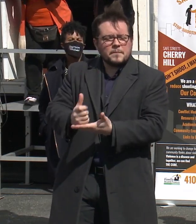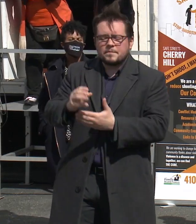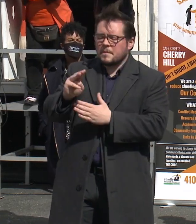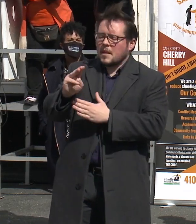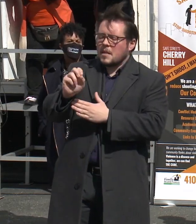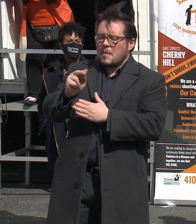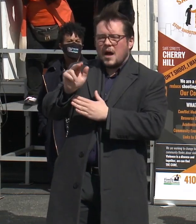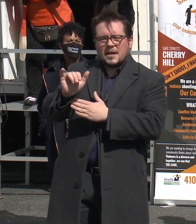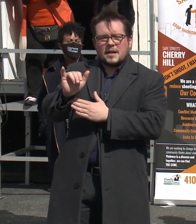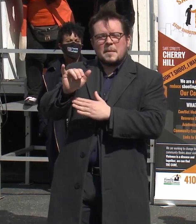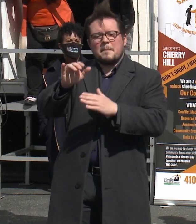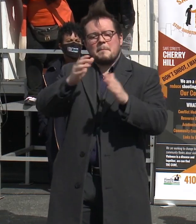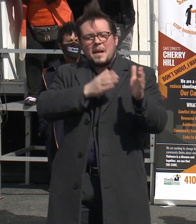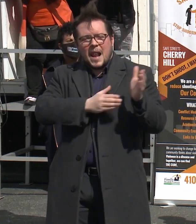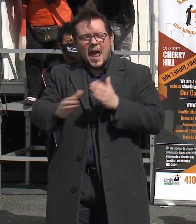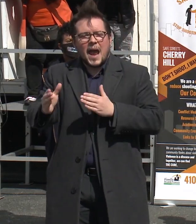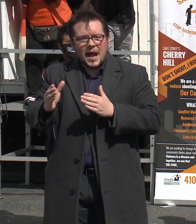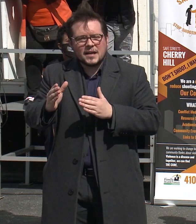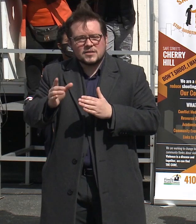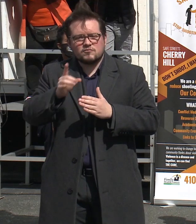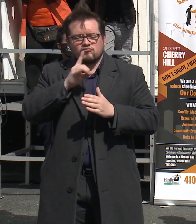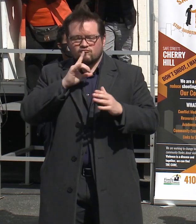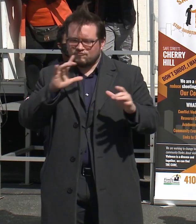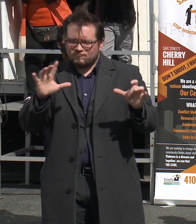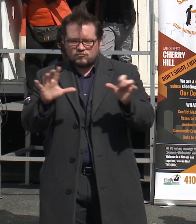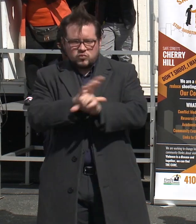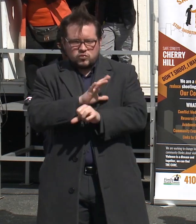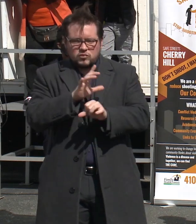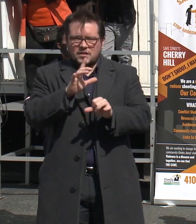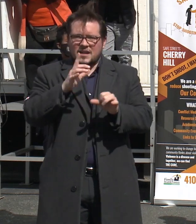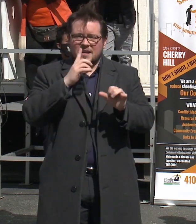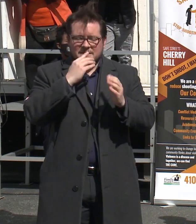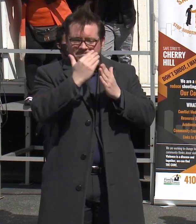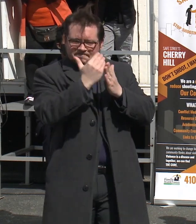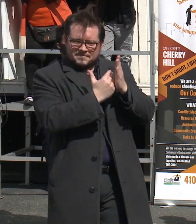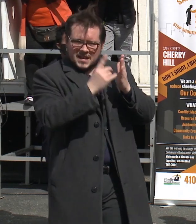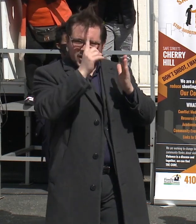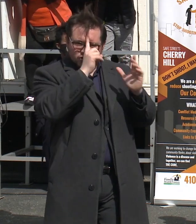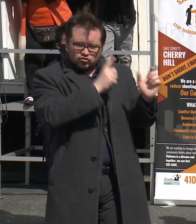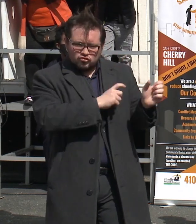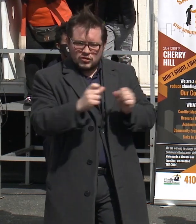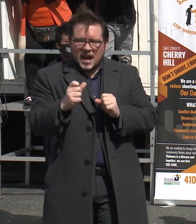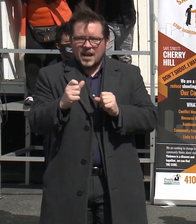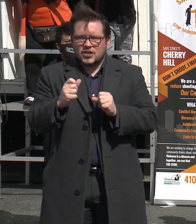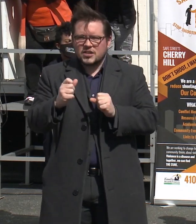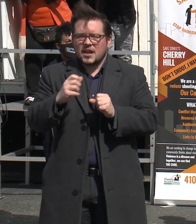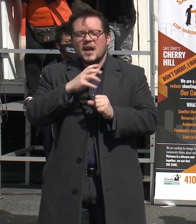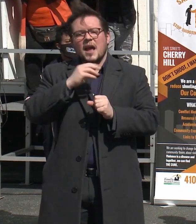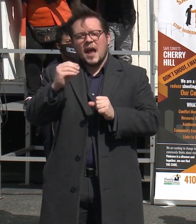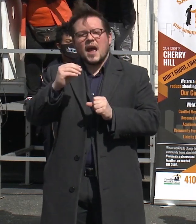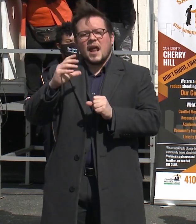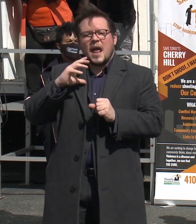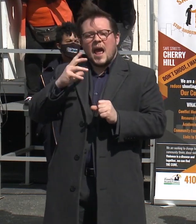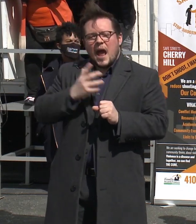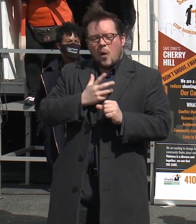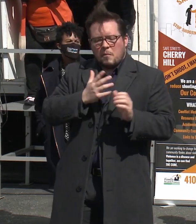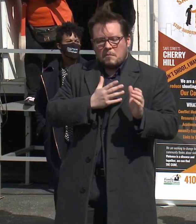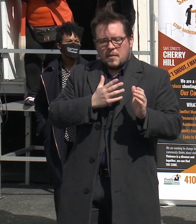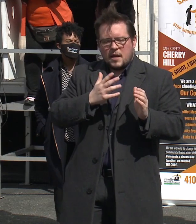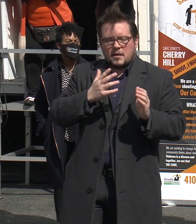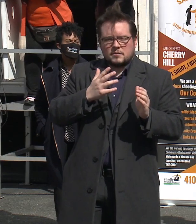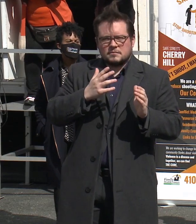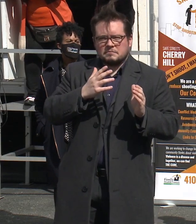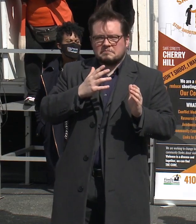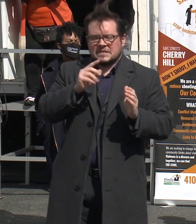is comprehensively concise as it outlines our strategy and not the detailed tactics that will be deployed when implementing